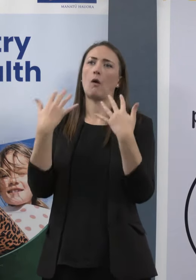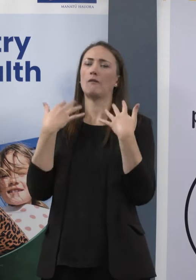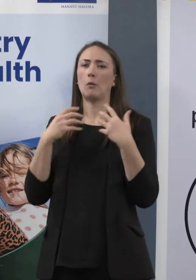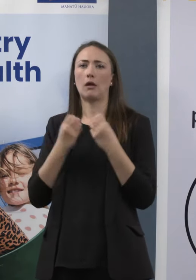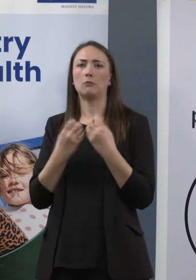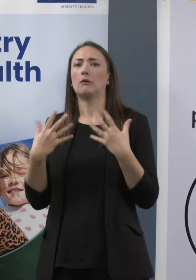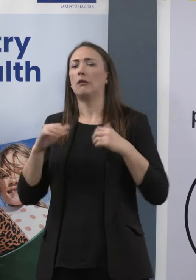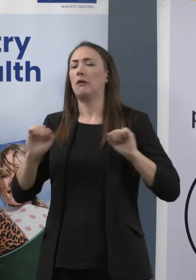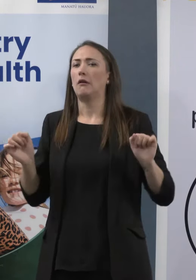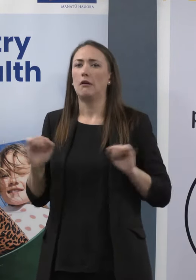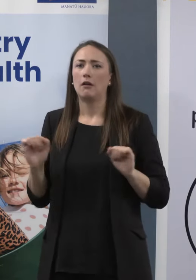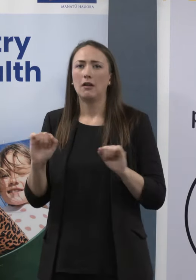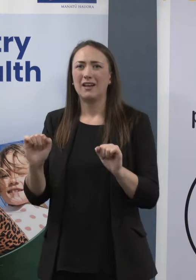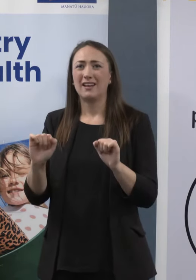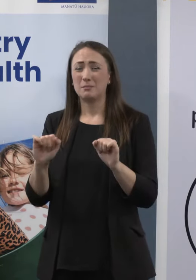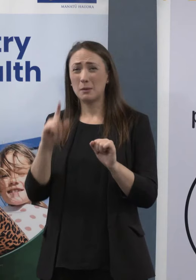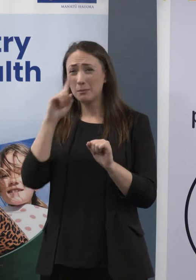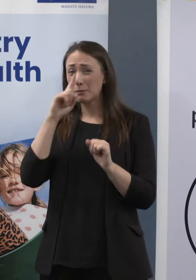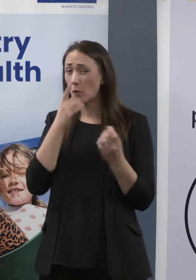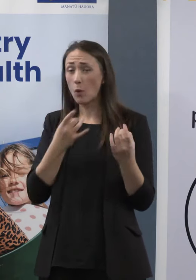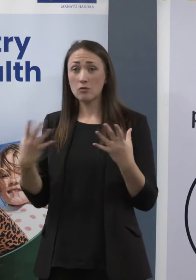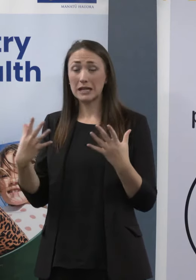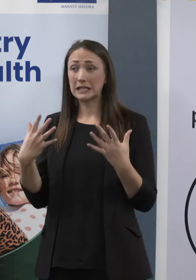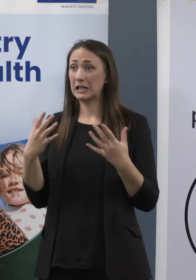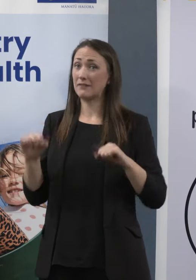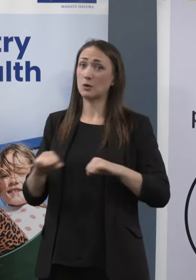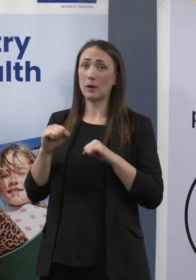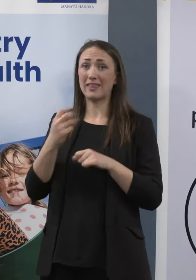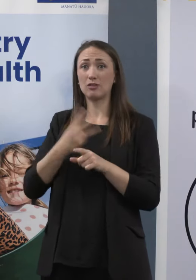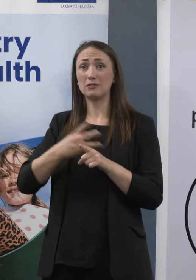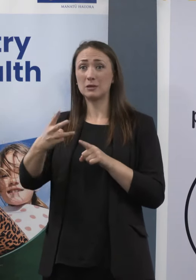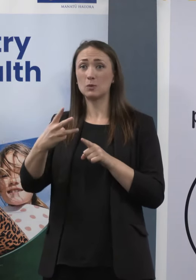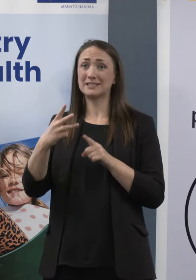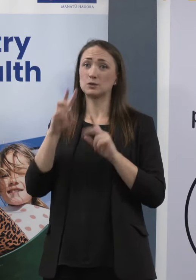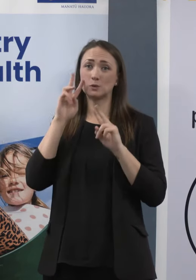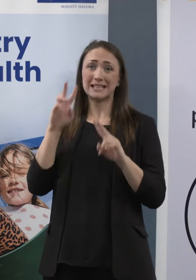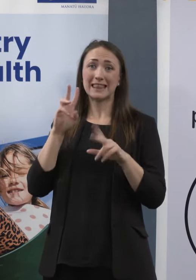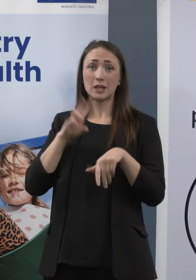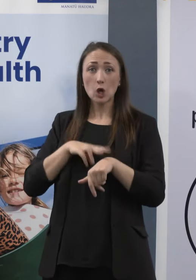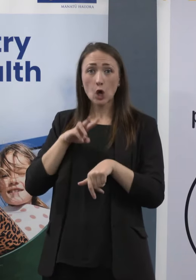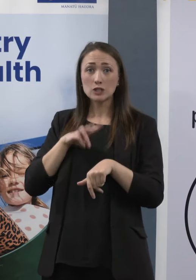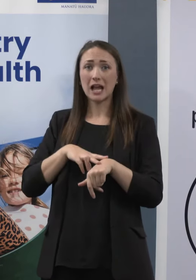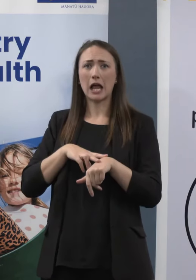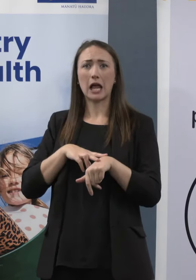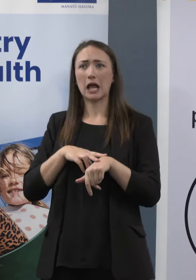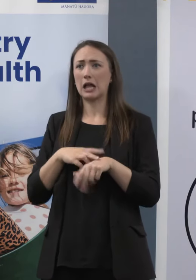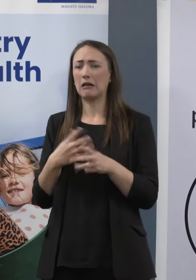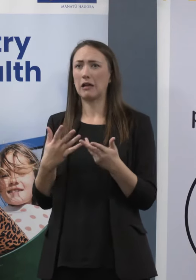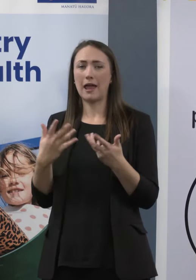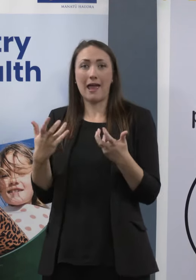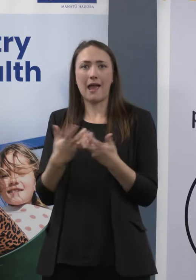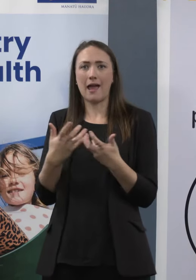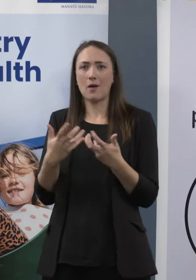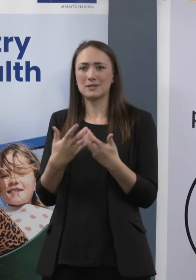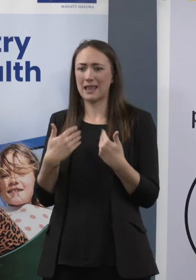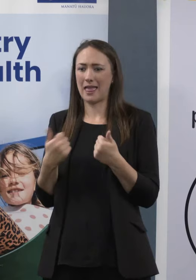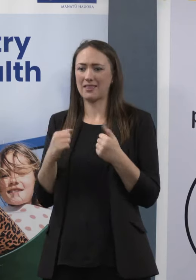GPs are, you know, three-week waits for people to see their doctor. How is the health system not already overwhelmed?